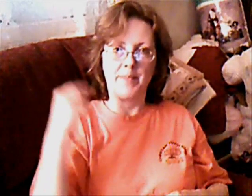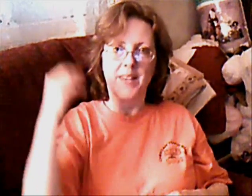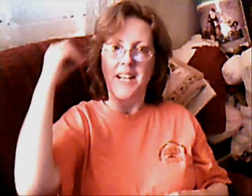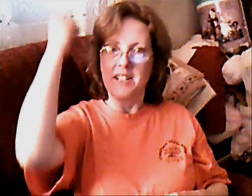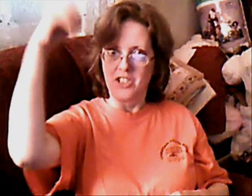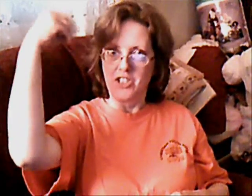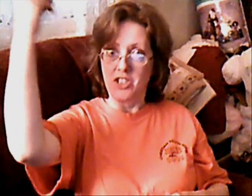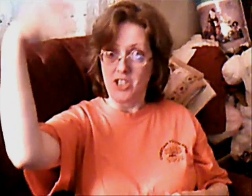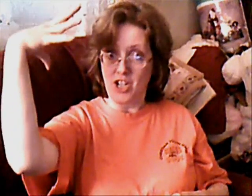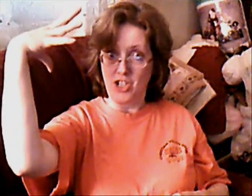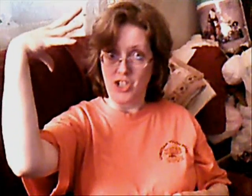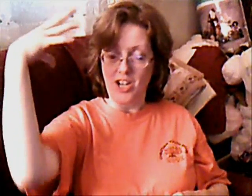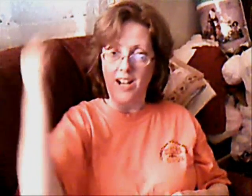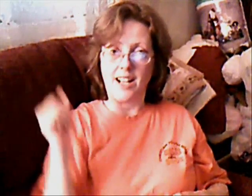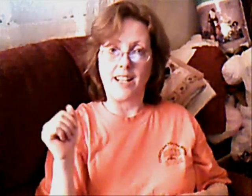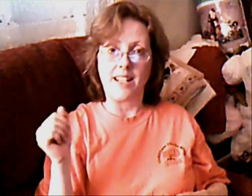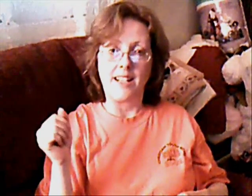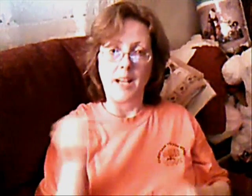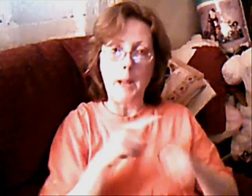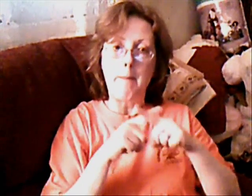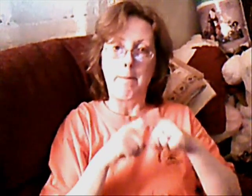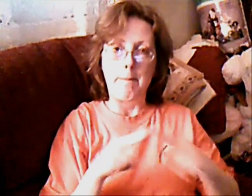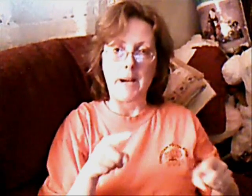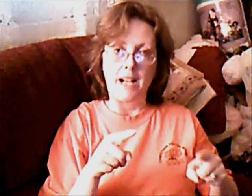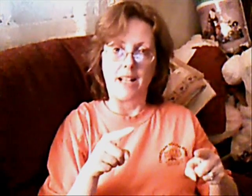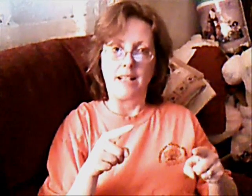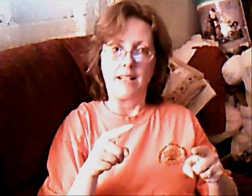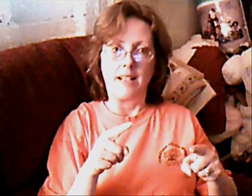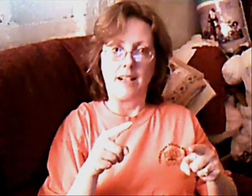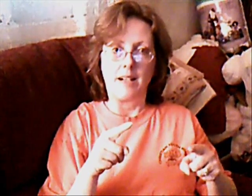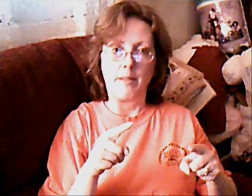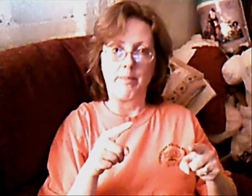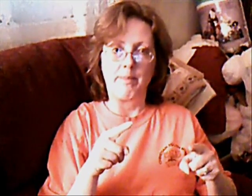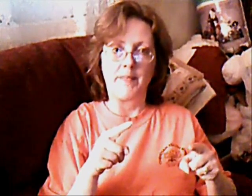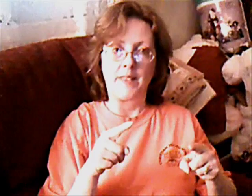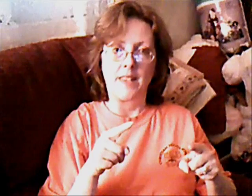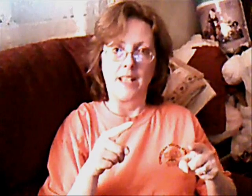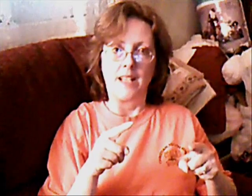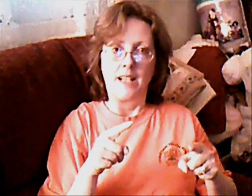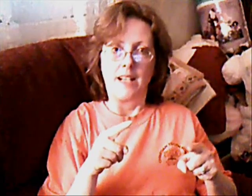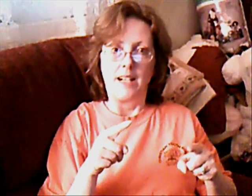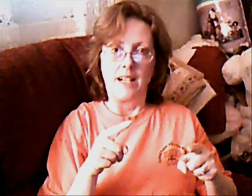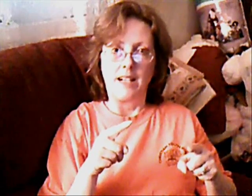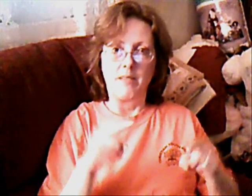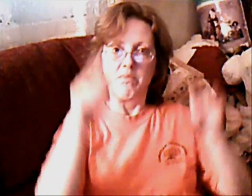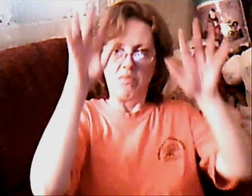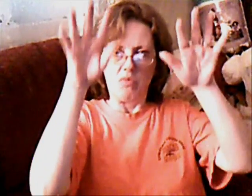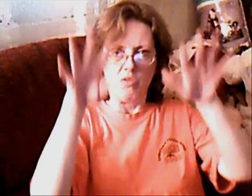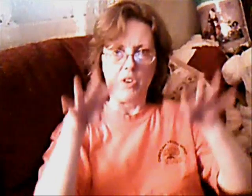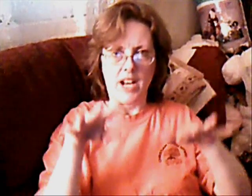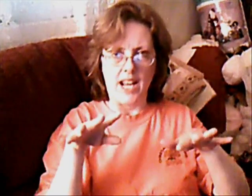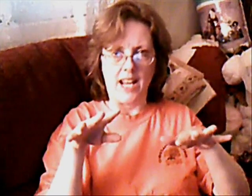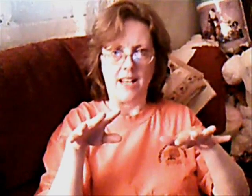Then sings my soul, my Savior,